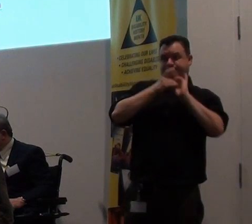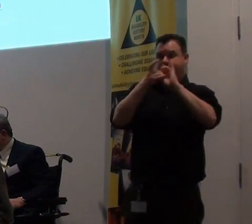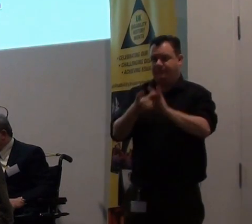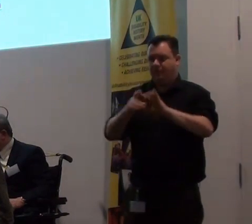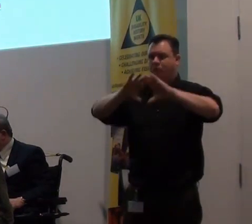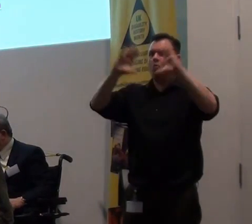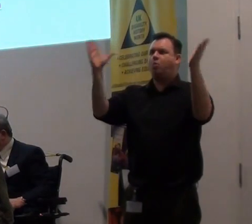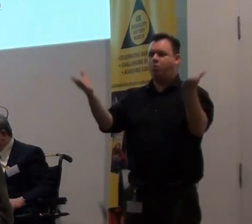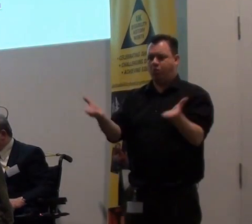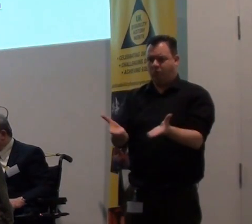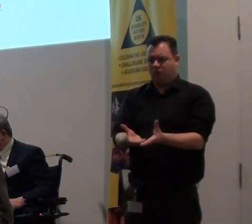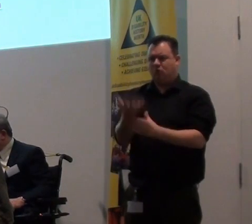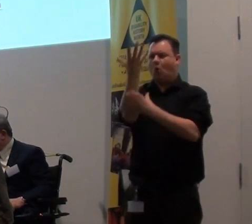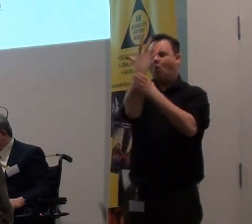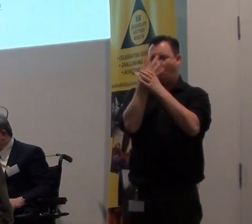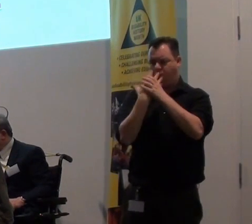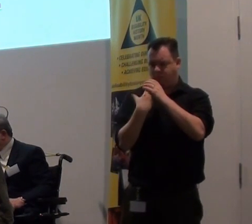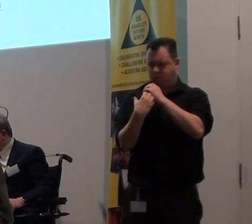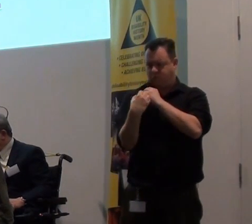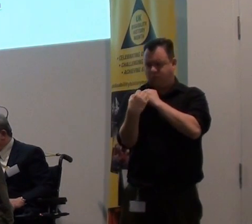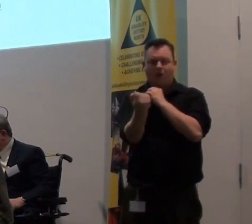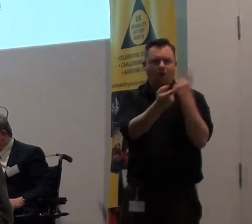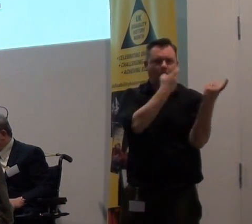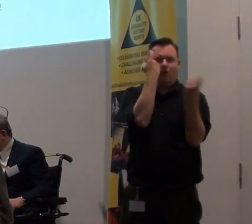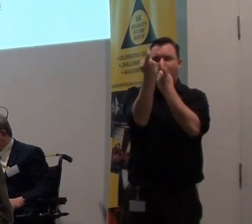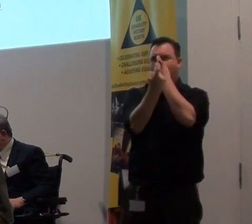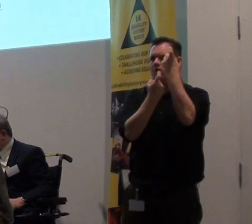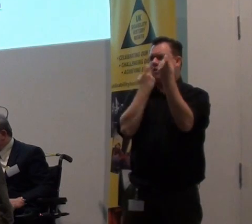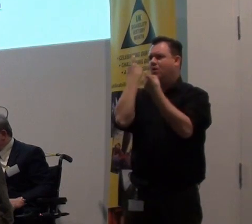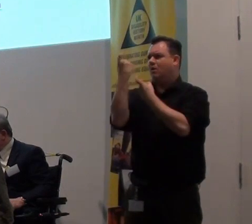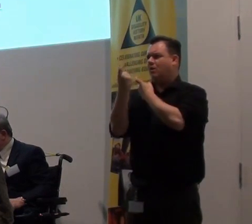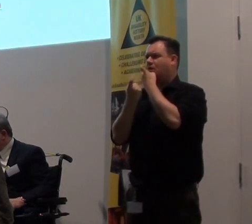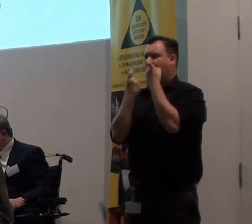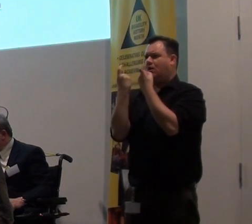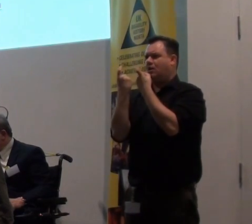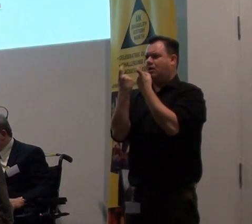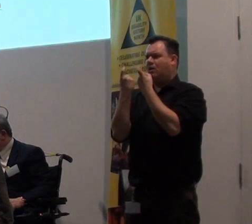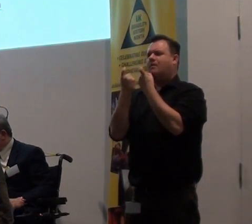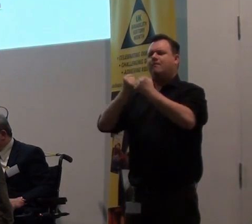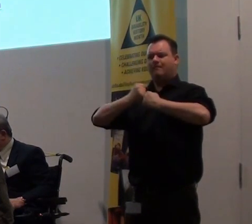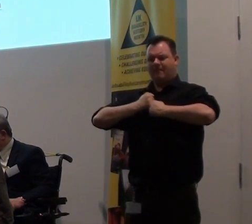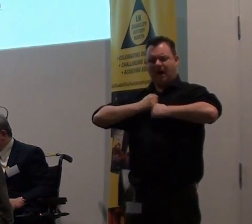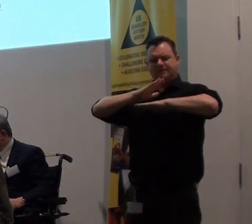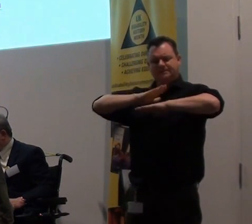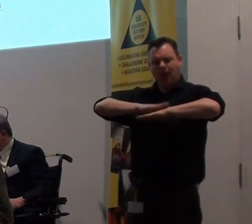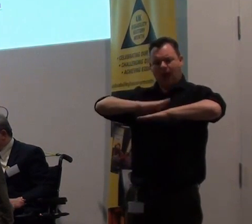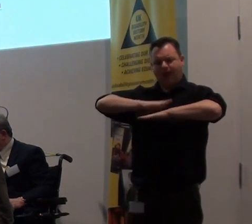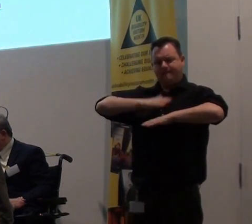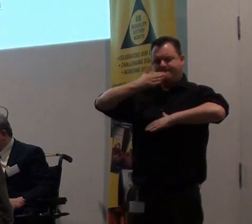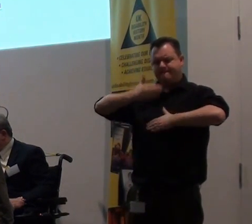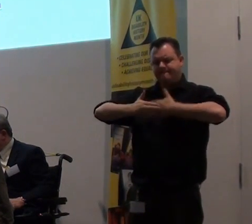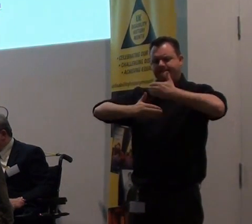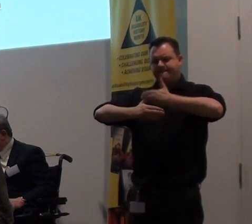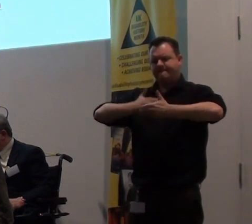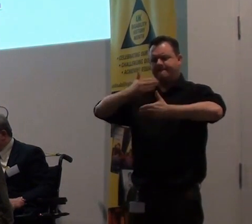Our excitement in exploration and our own pace. It is our